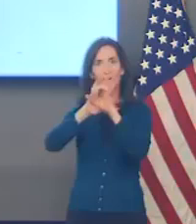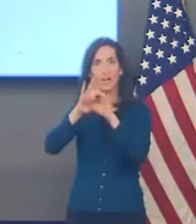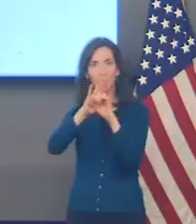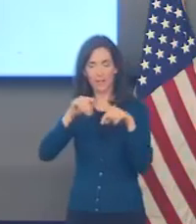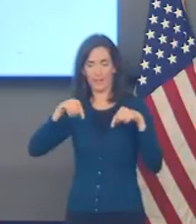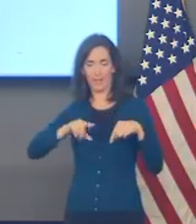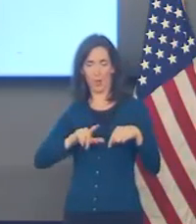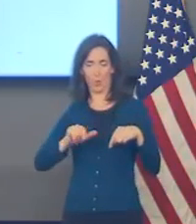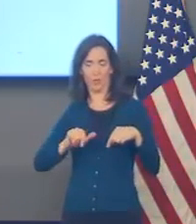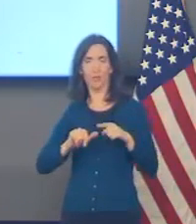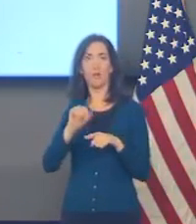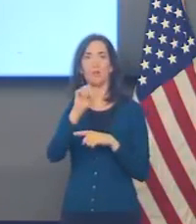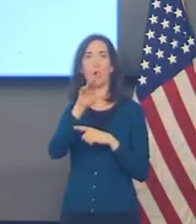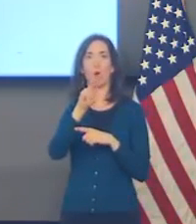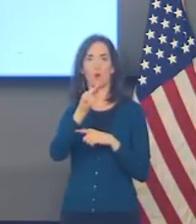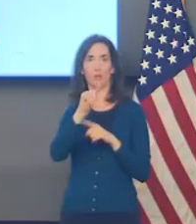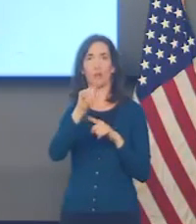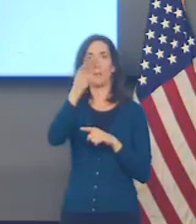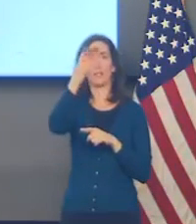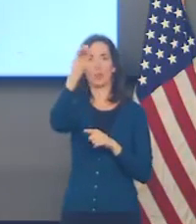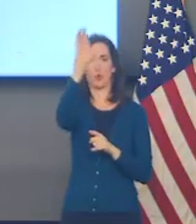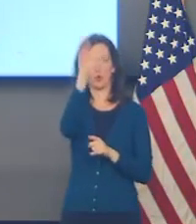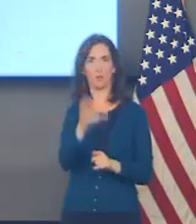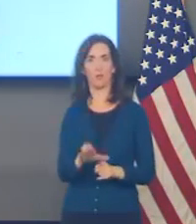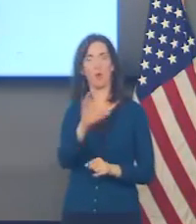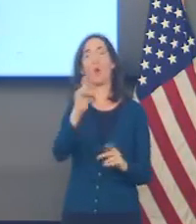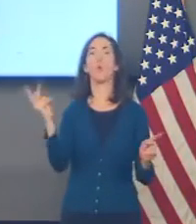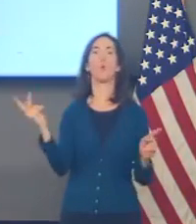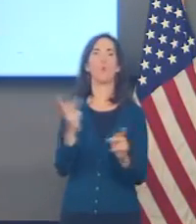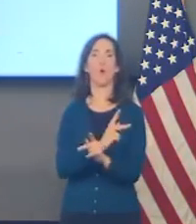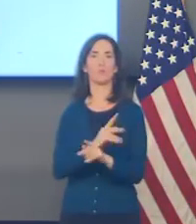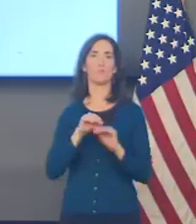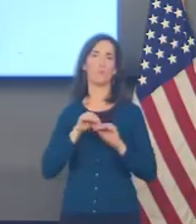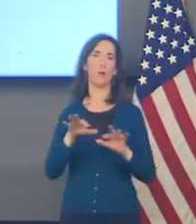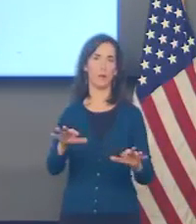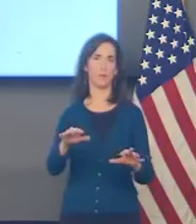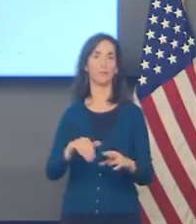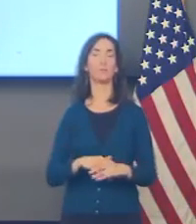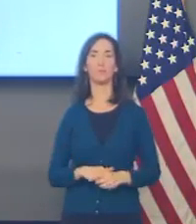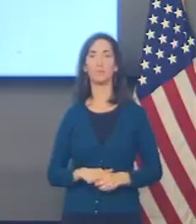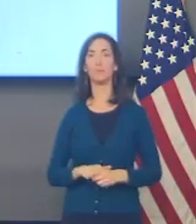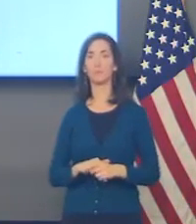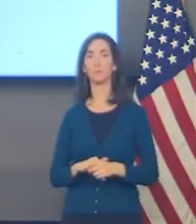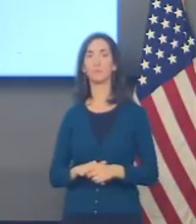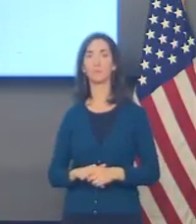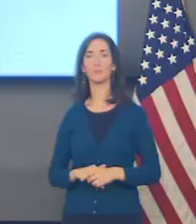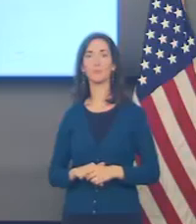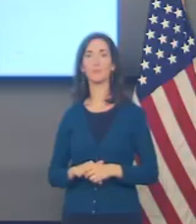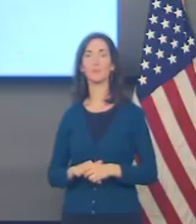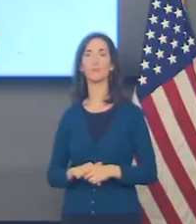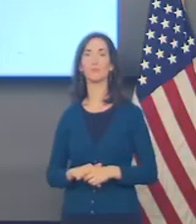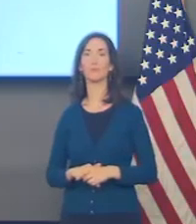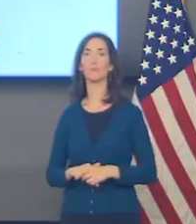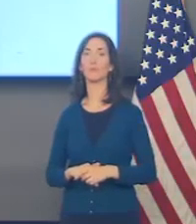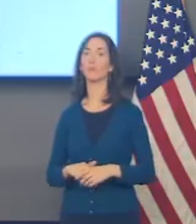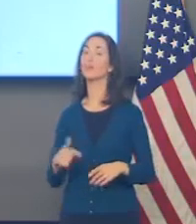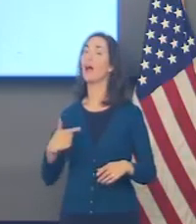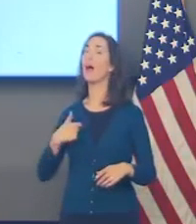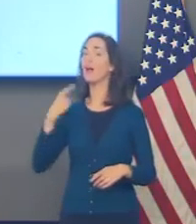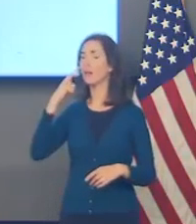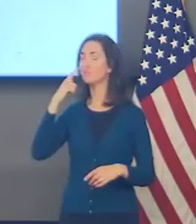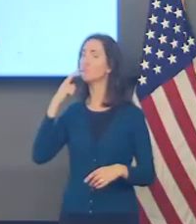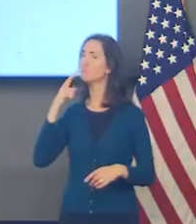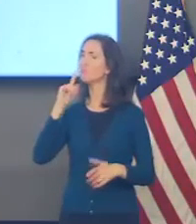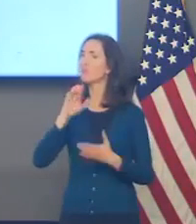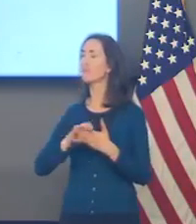Arkansas and Missouri. I have little doubt that this is going to spread to other states.